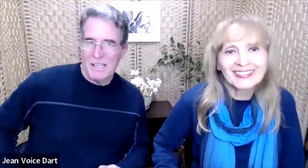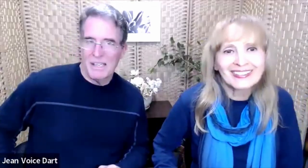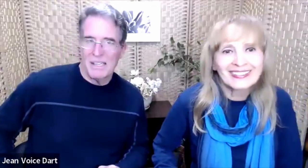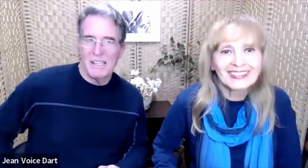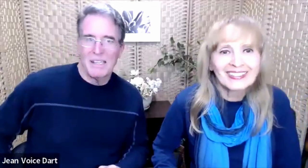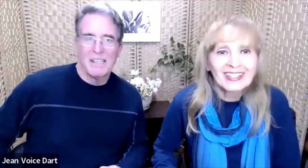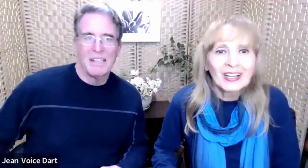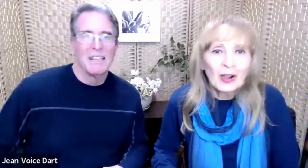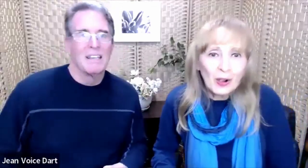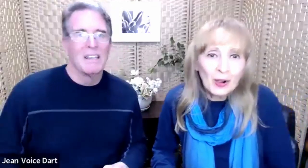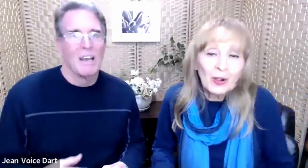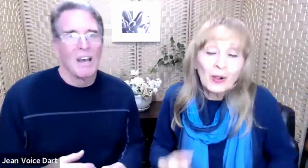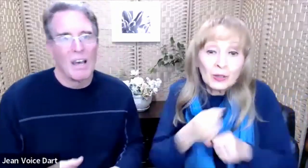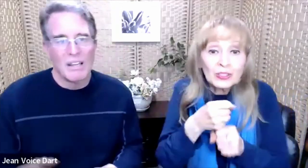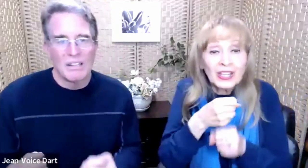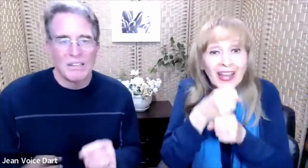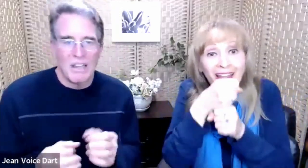Oh, stand.